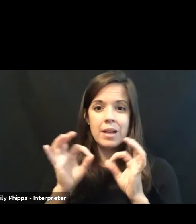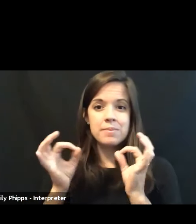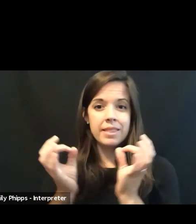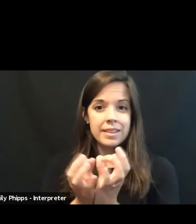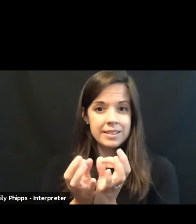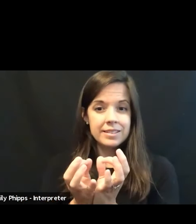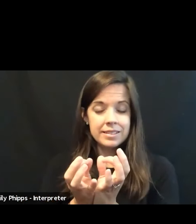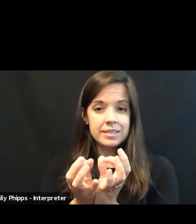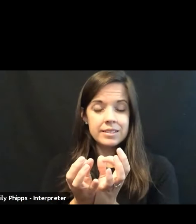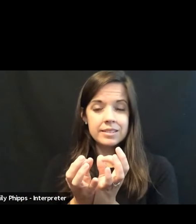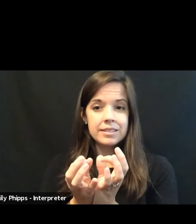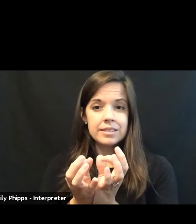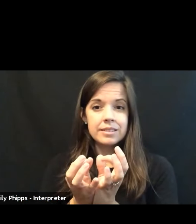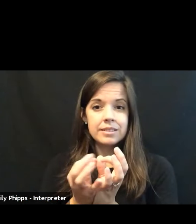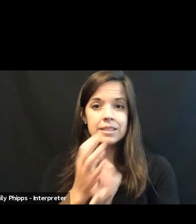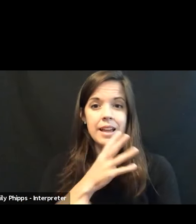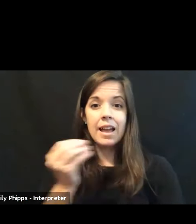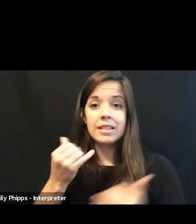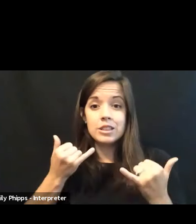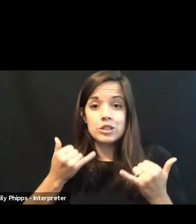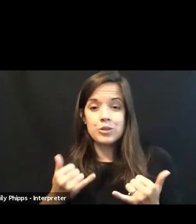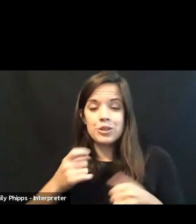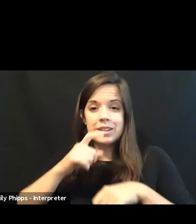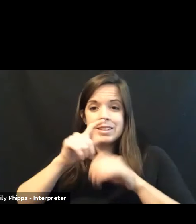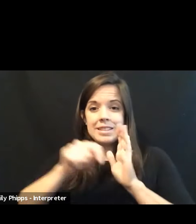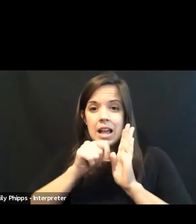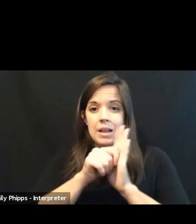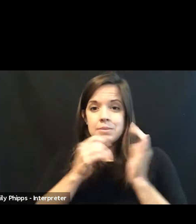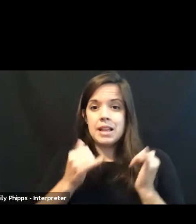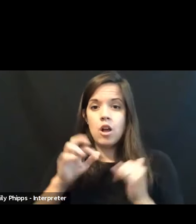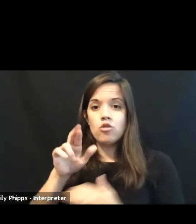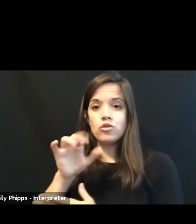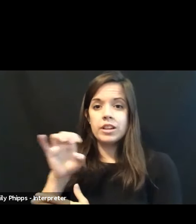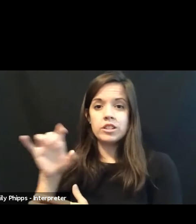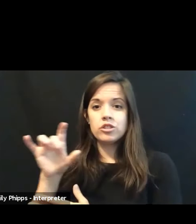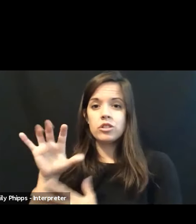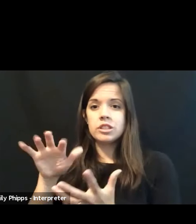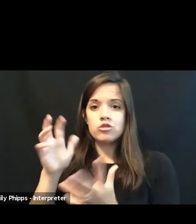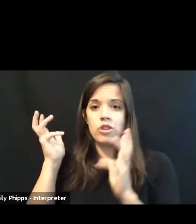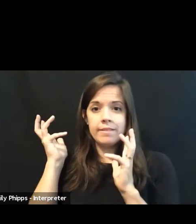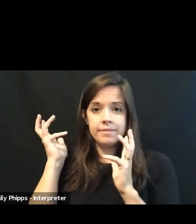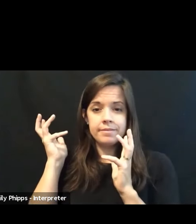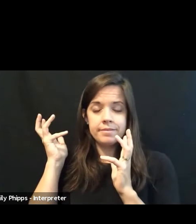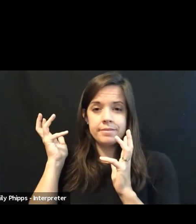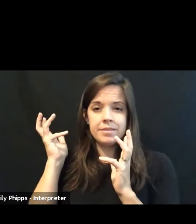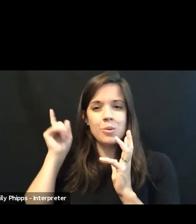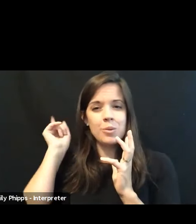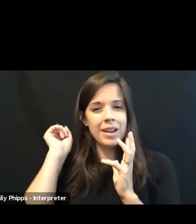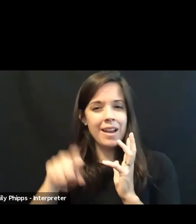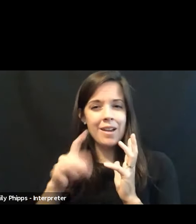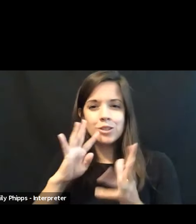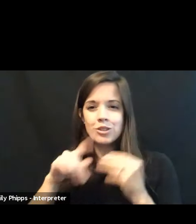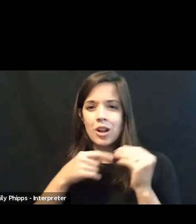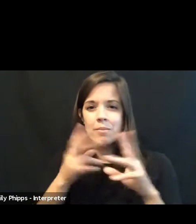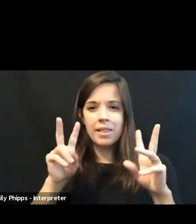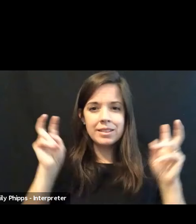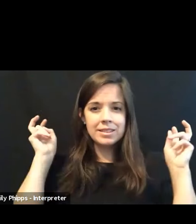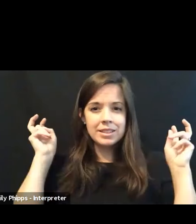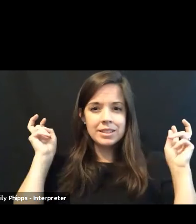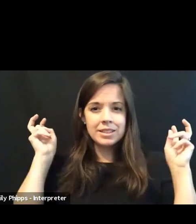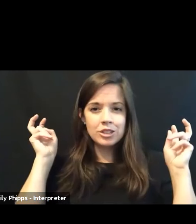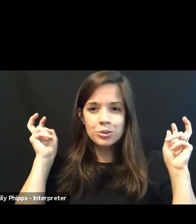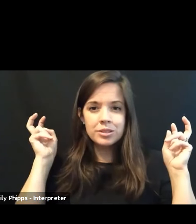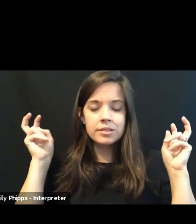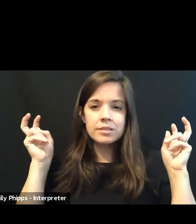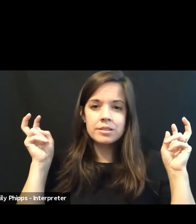and in these current times, for example, of racial strife, we have to talk about these issues. They are